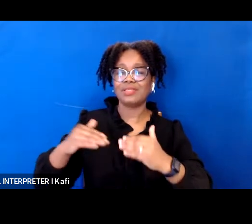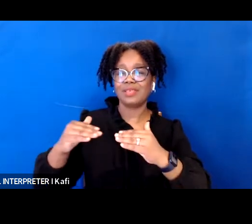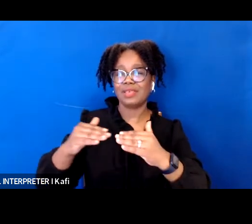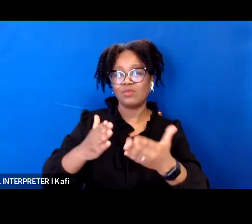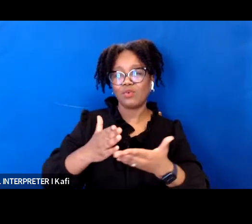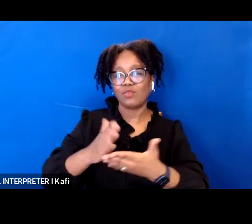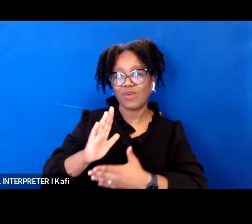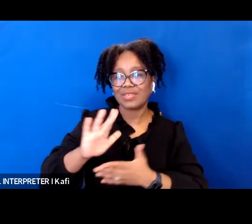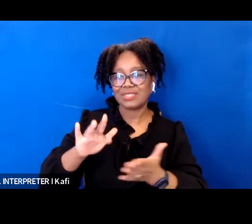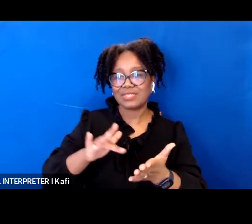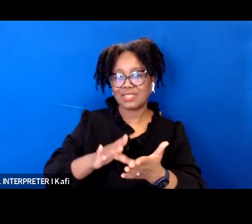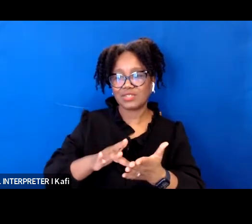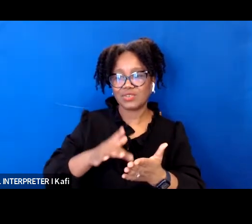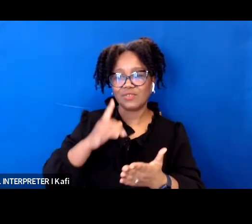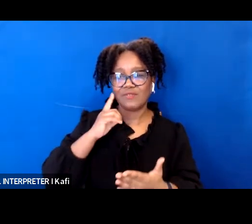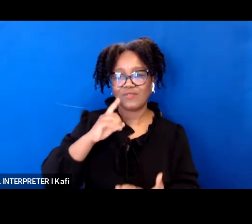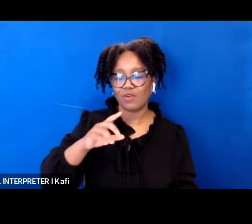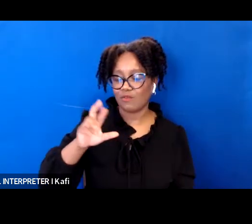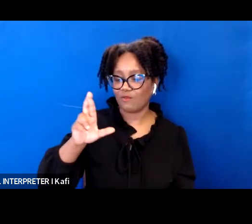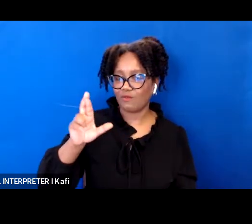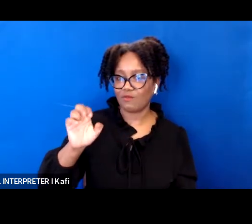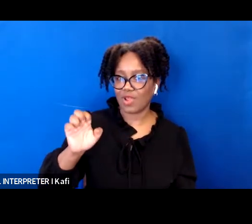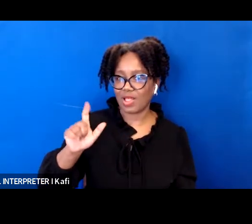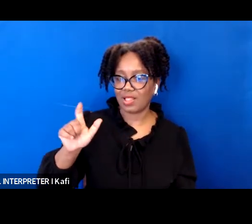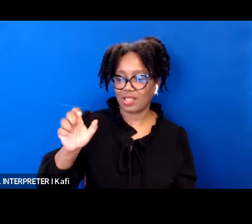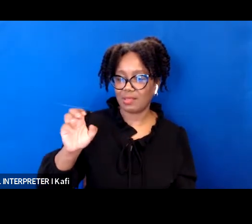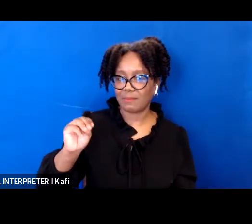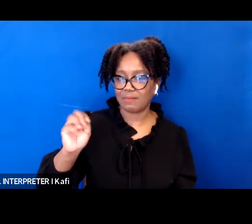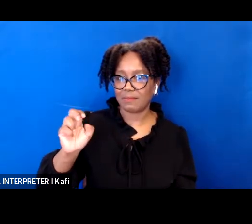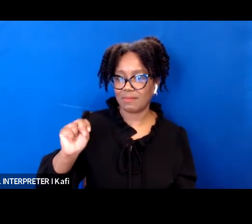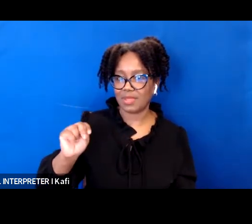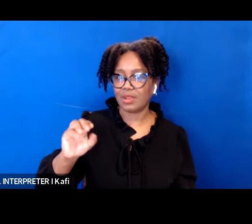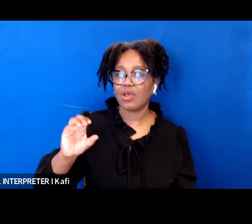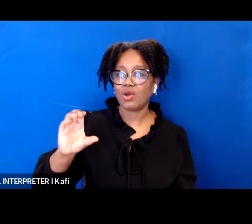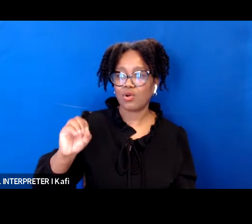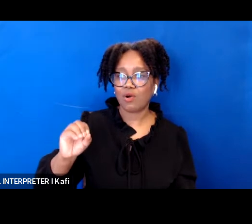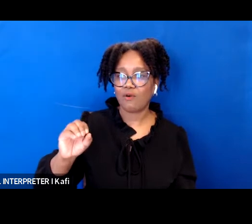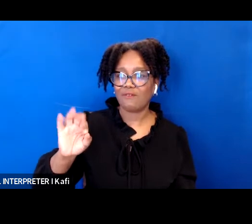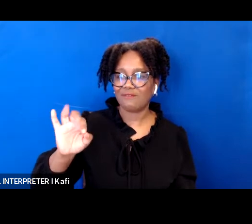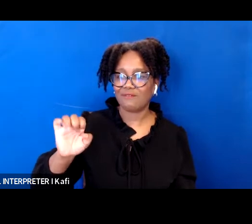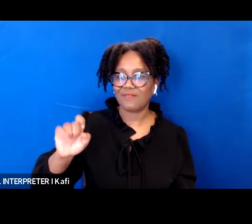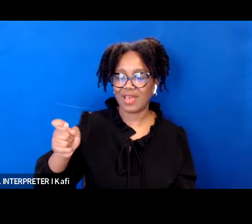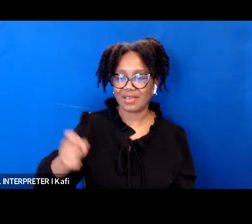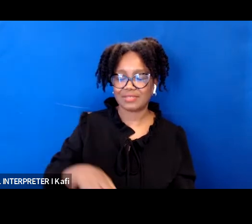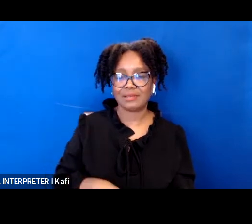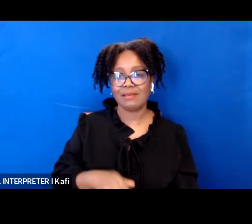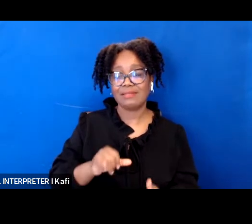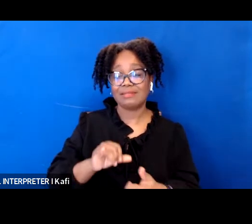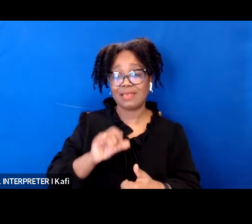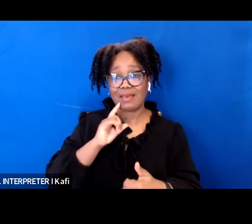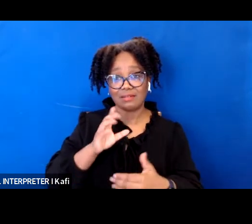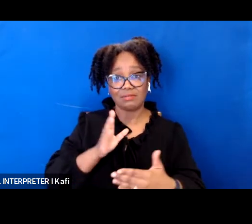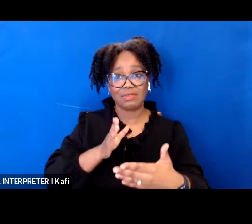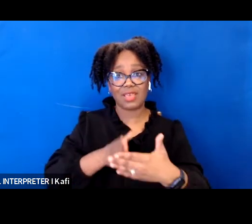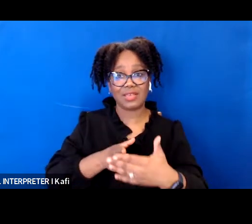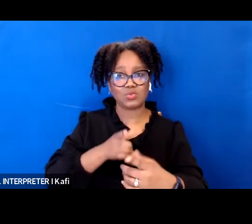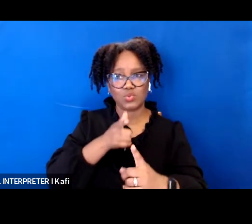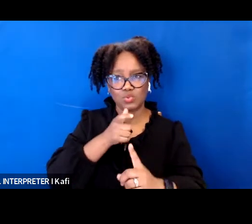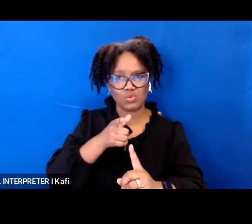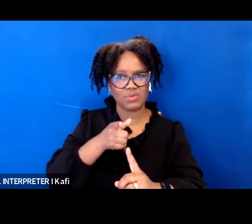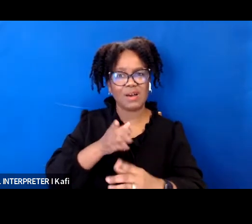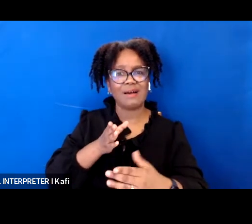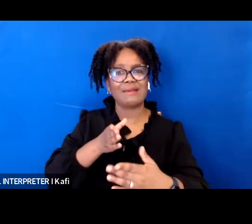at relman colfax it is a case against uber for its failure to provide equitable services to wheelchair users